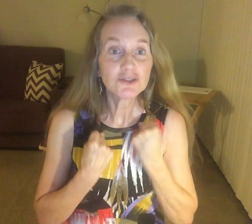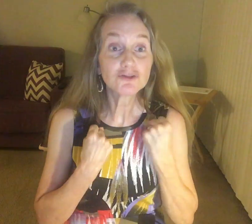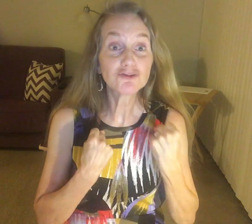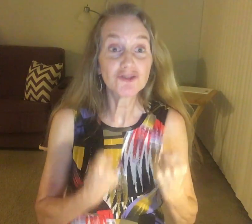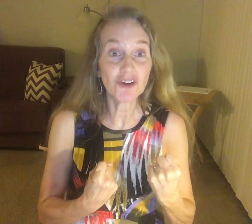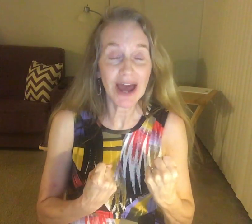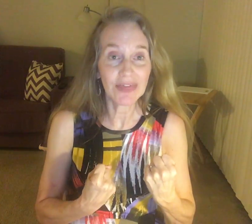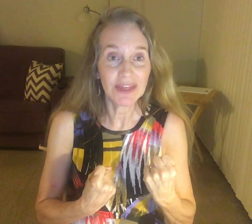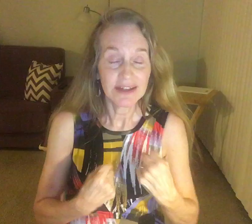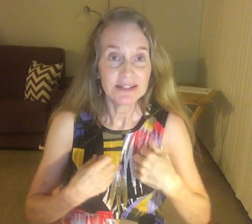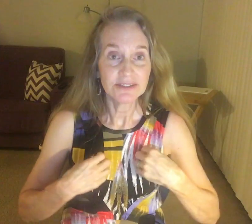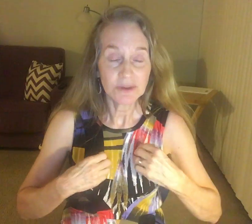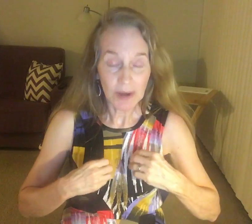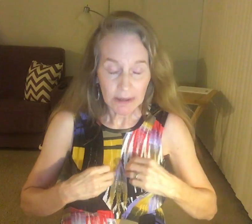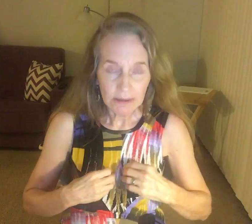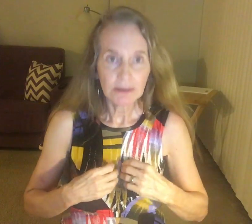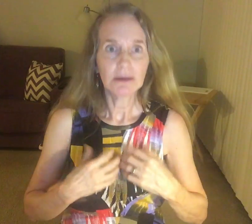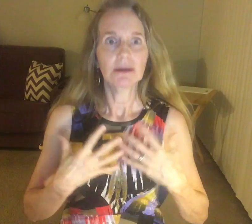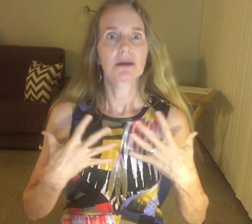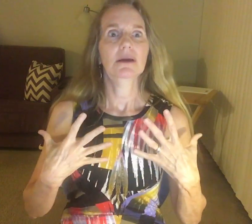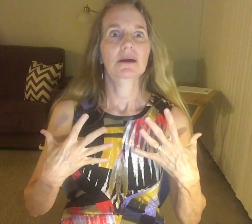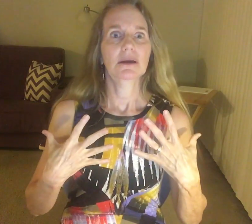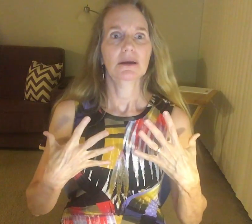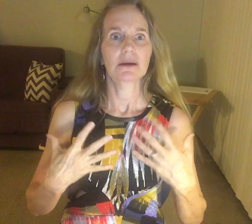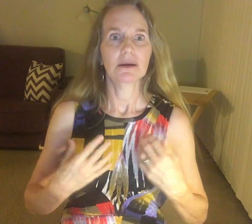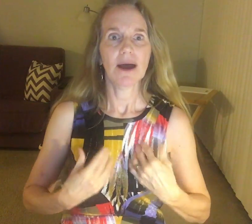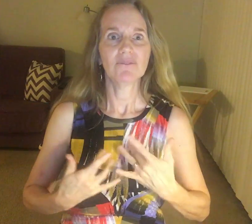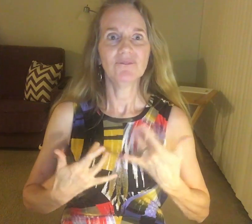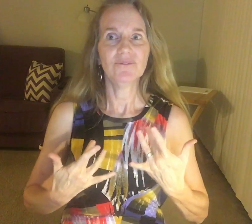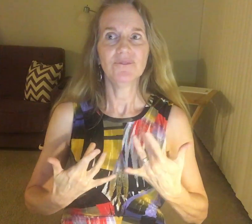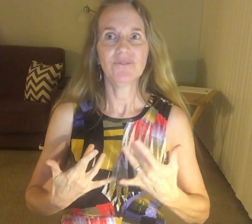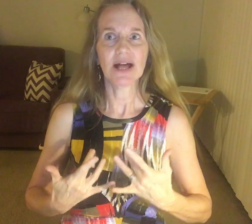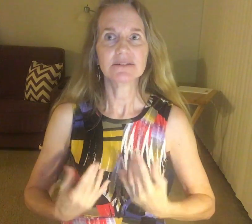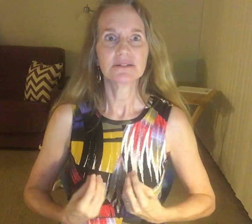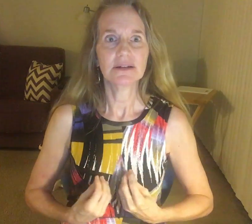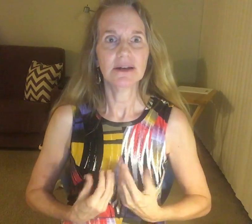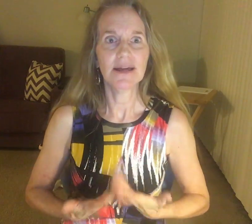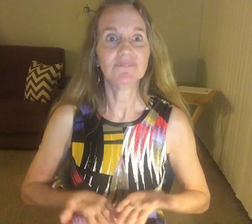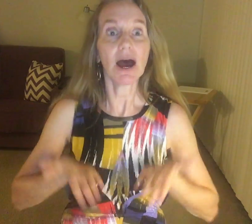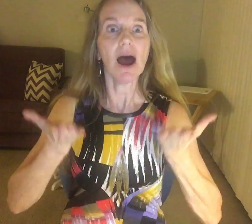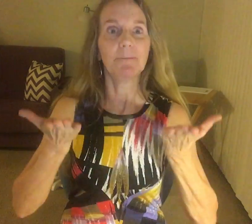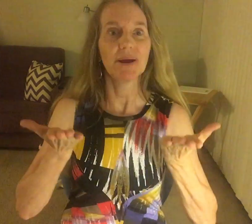shred, I felt, lift up,